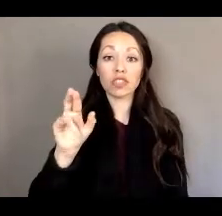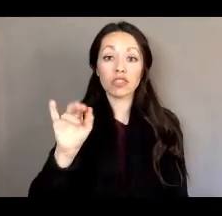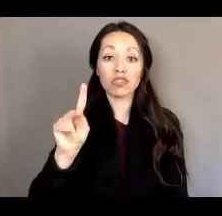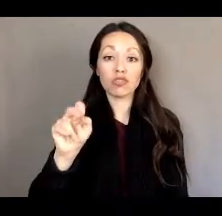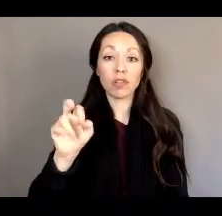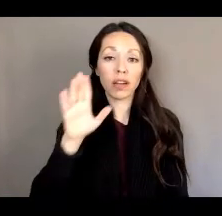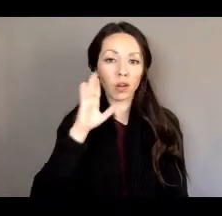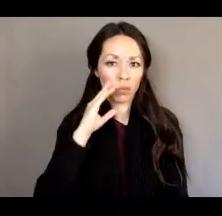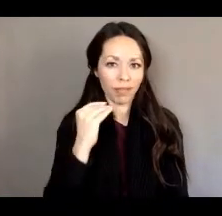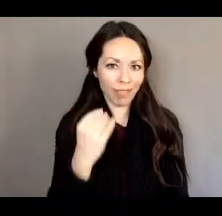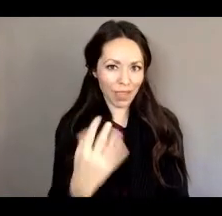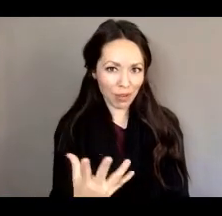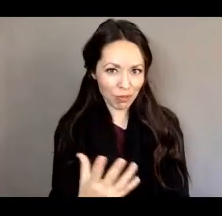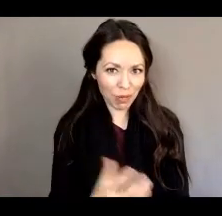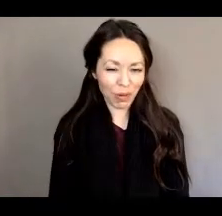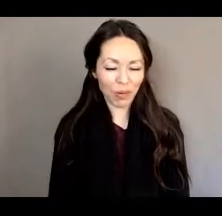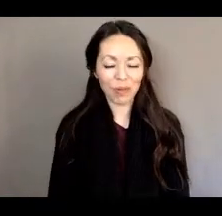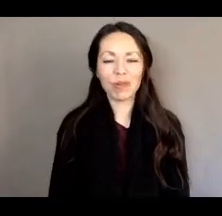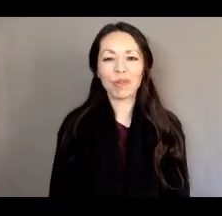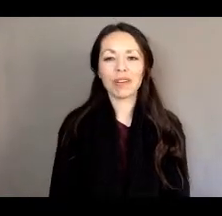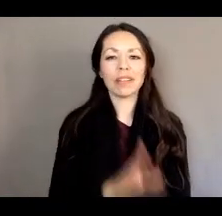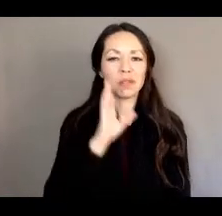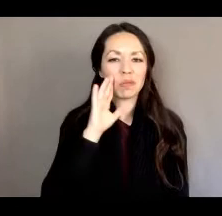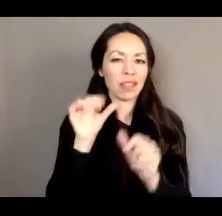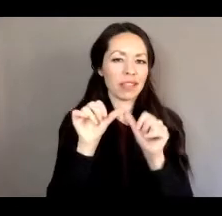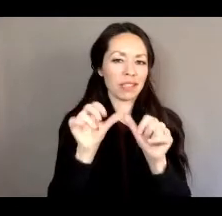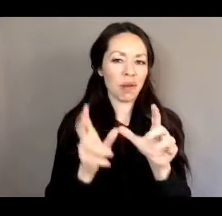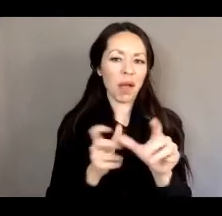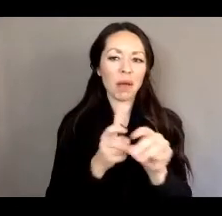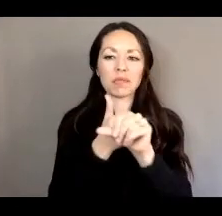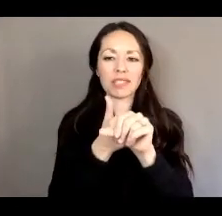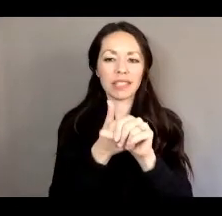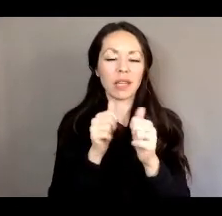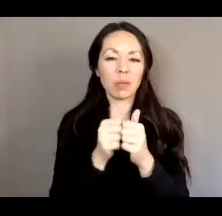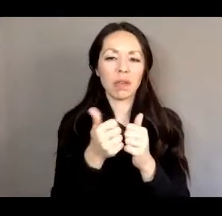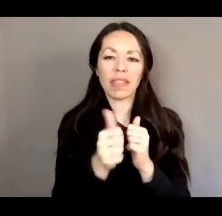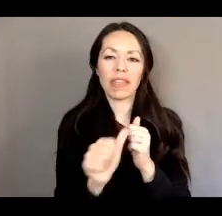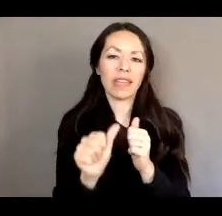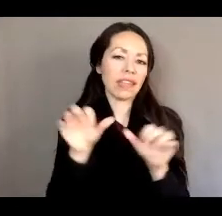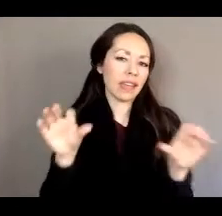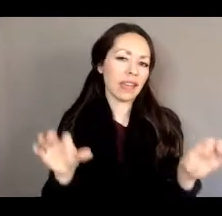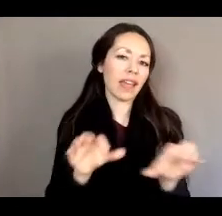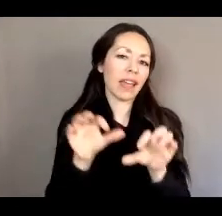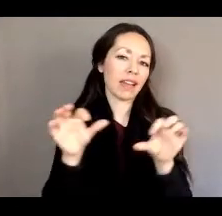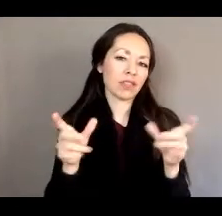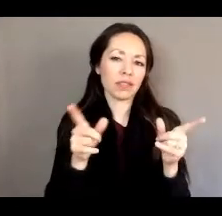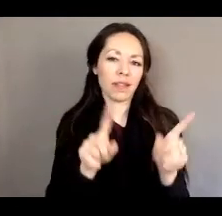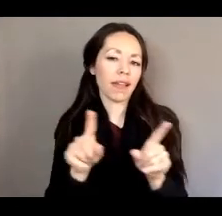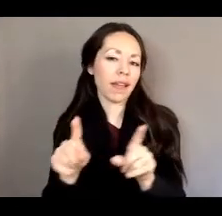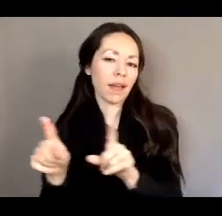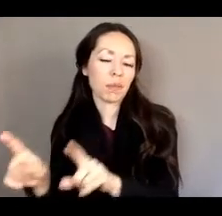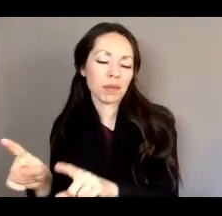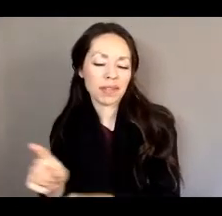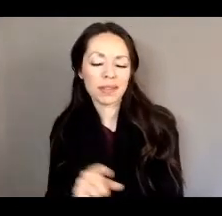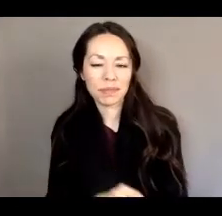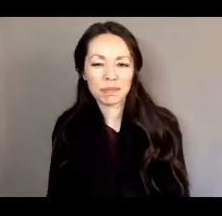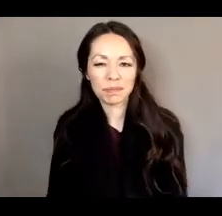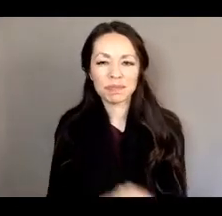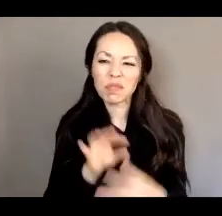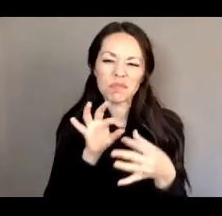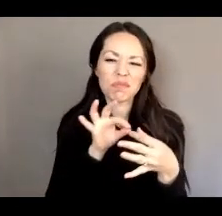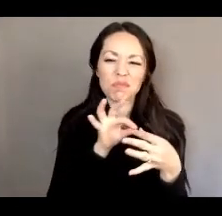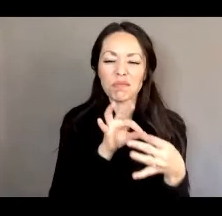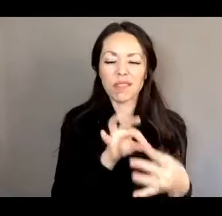And continue to keep you up to date on any actions that are happening as it relates